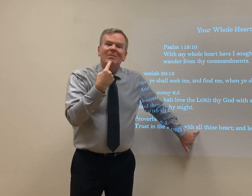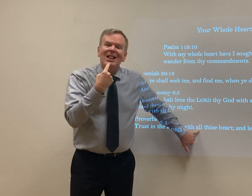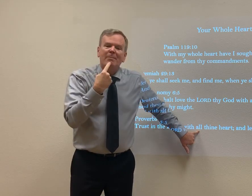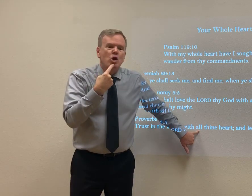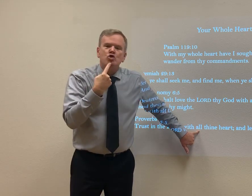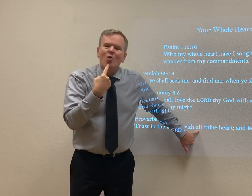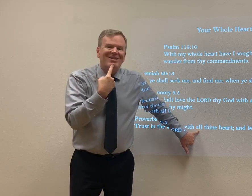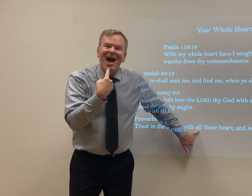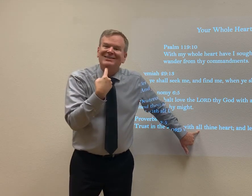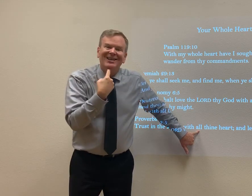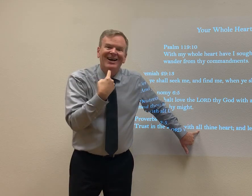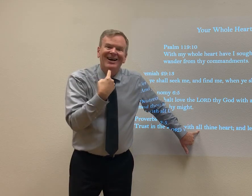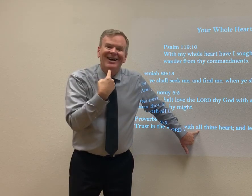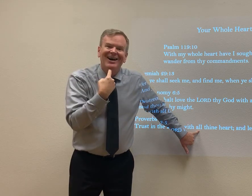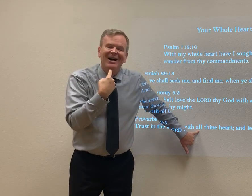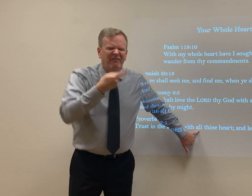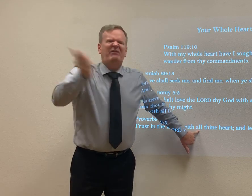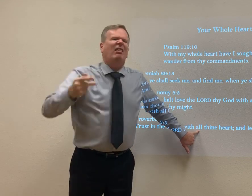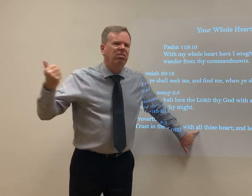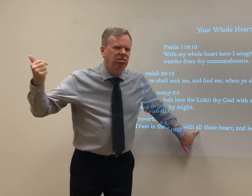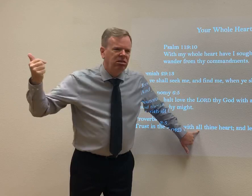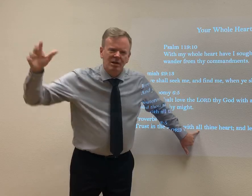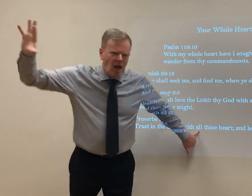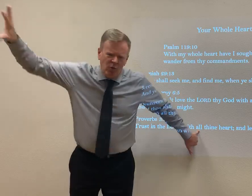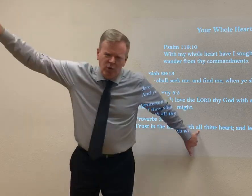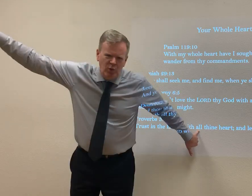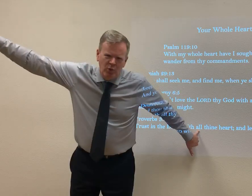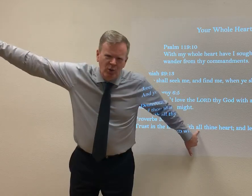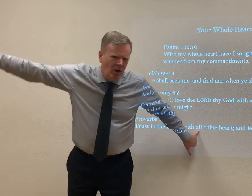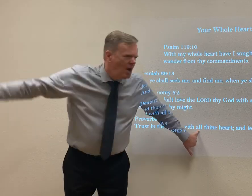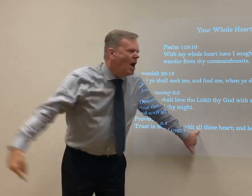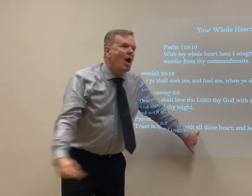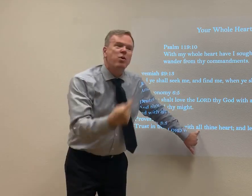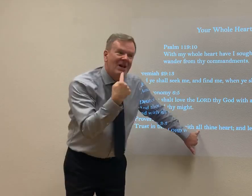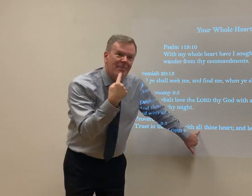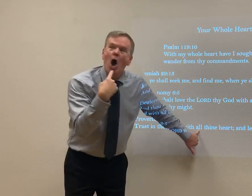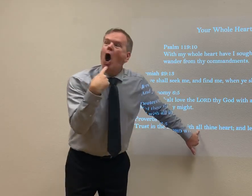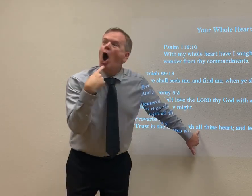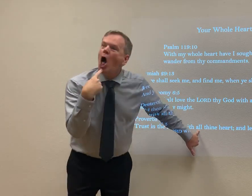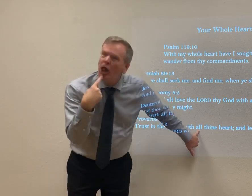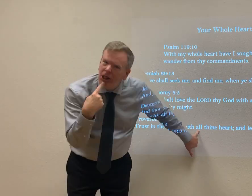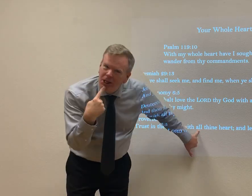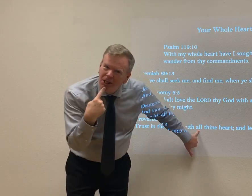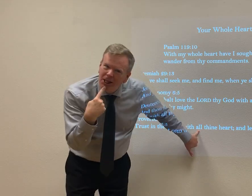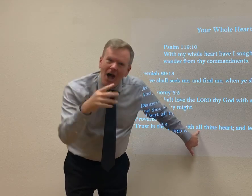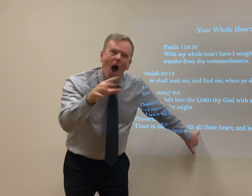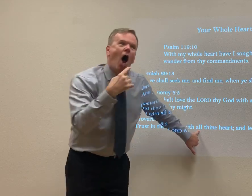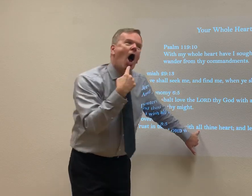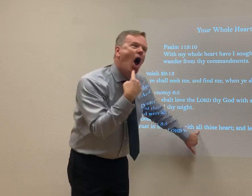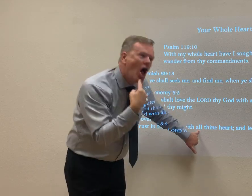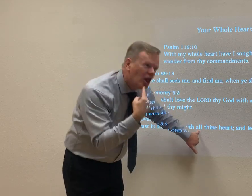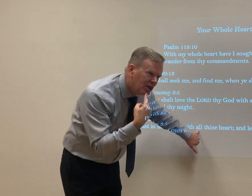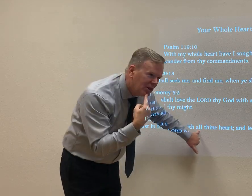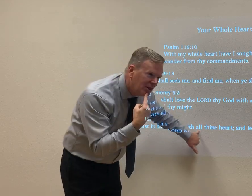Bush saying, read my lips. No new taxes. Not that. That didn't work. Okay. Not that. Read my lips. All. All.